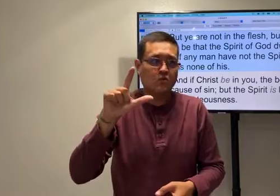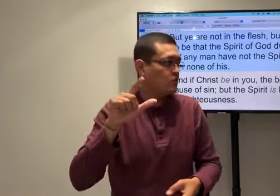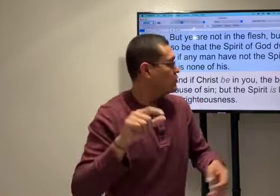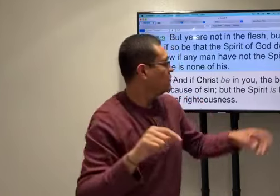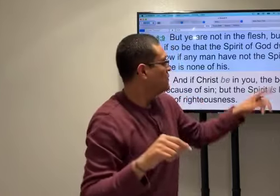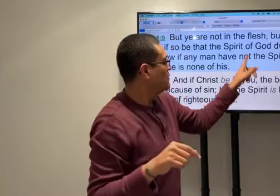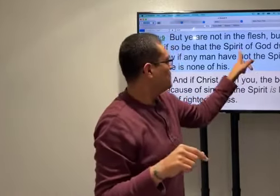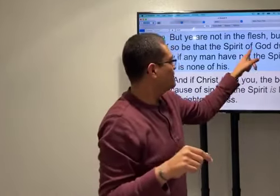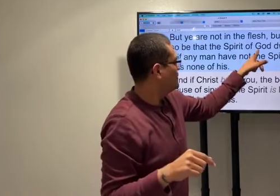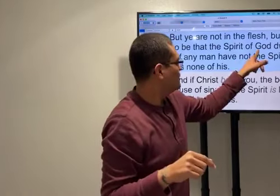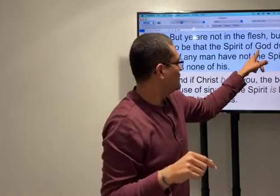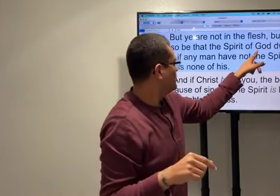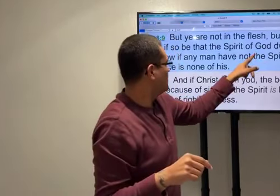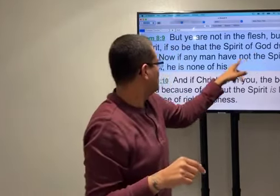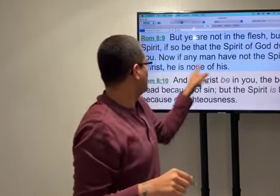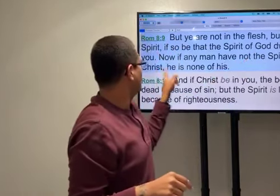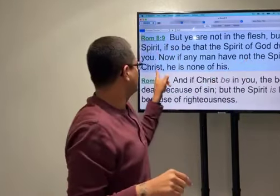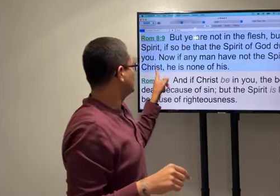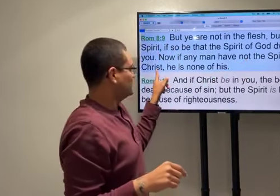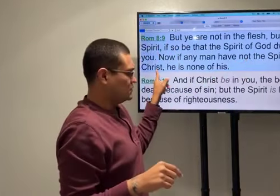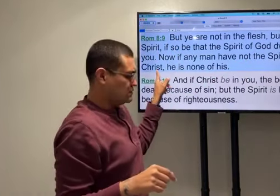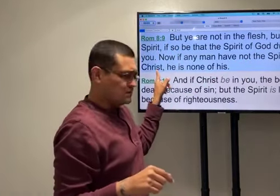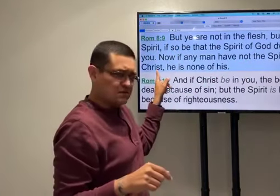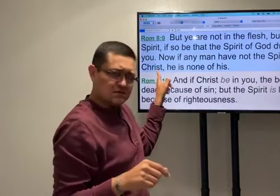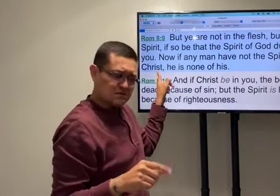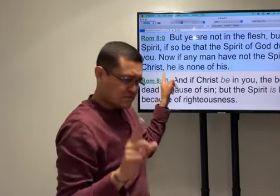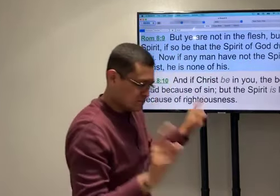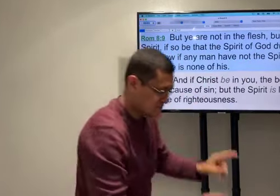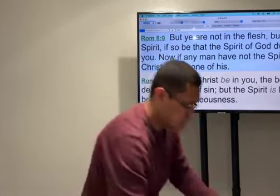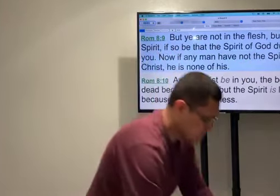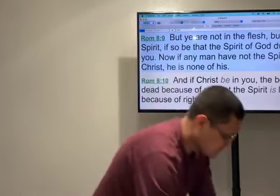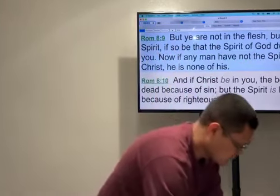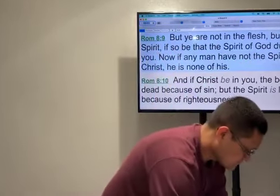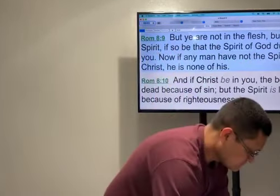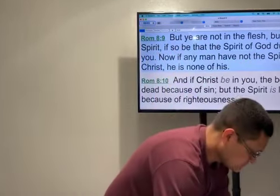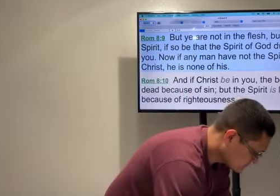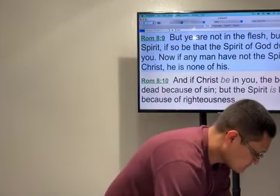Recently, we read the Spirit of the Lord. But this one says Spirit of God. Spirit of Christ.